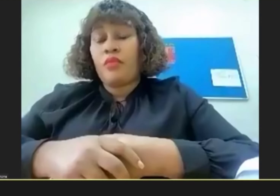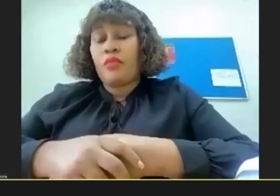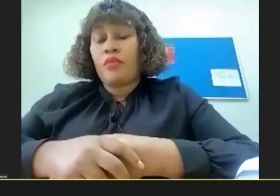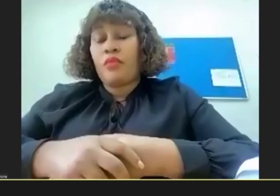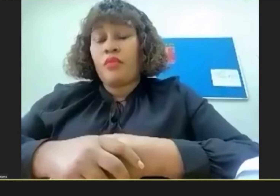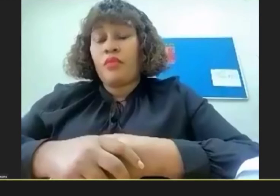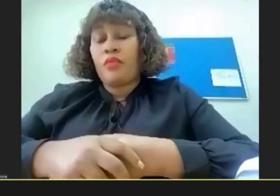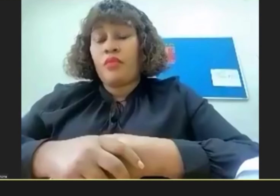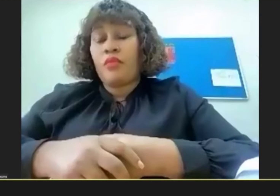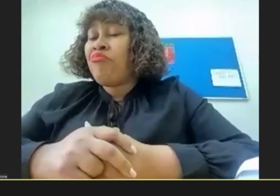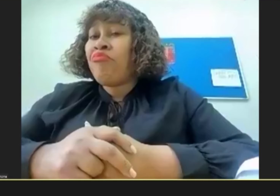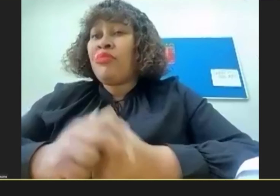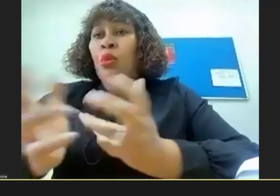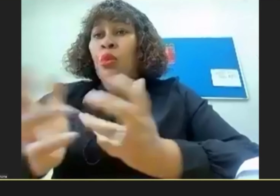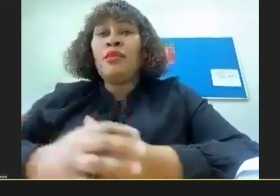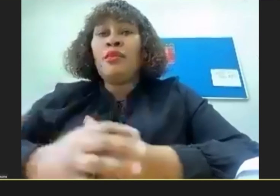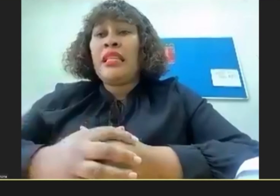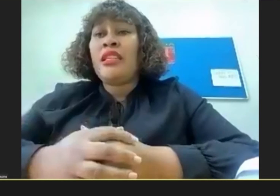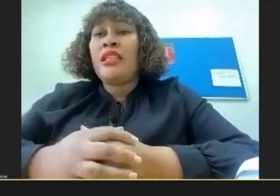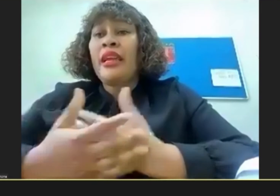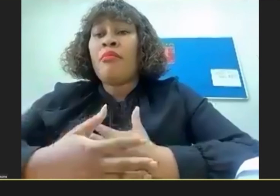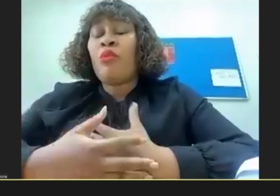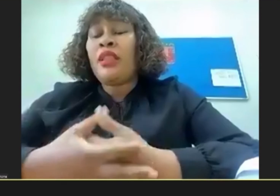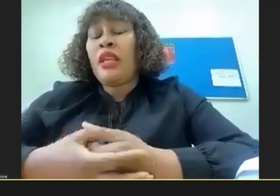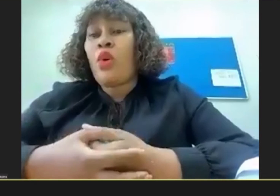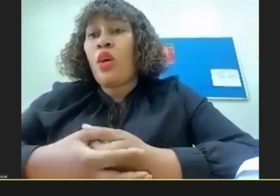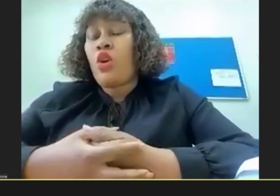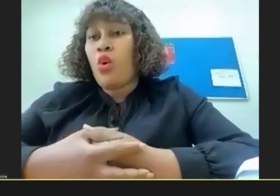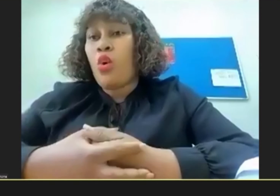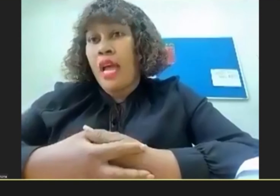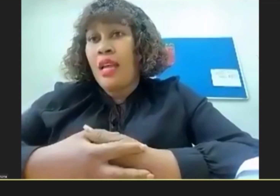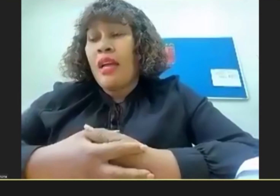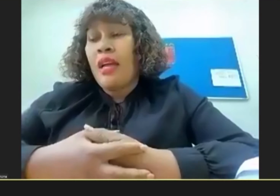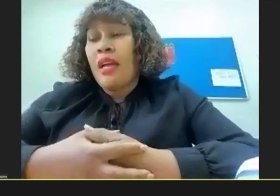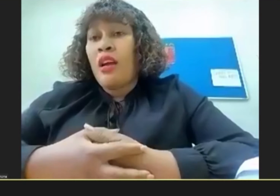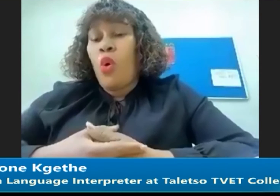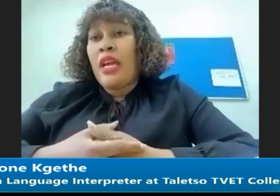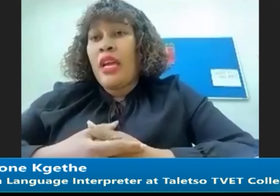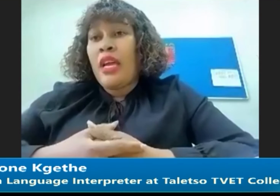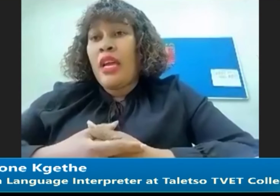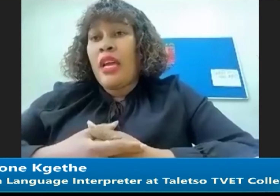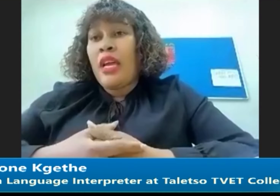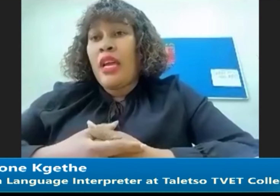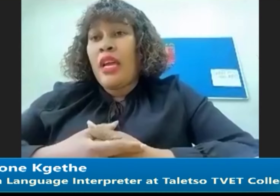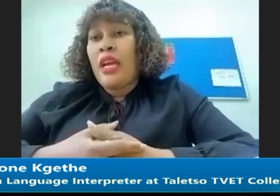Okay, well, basically I am what they call a CODA A CODA is a C-O-D-A